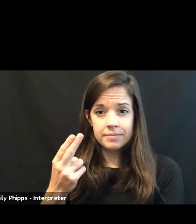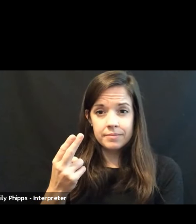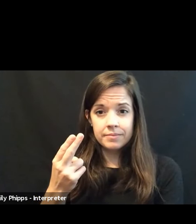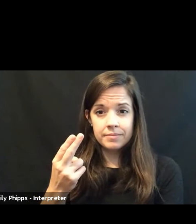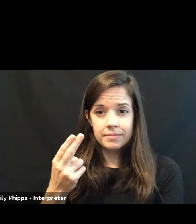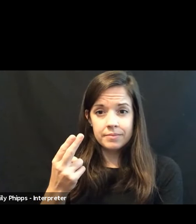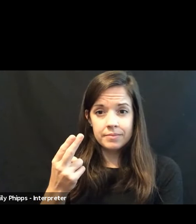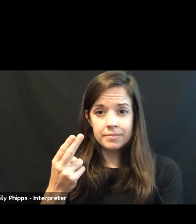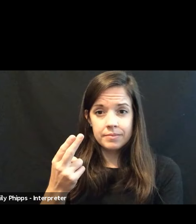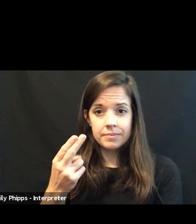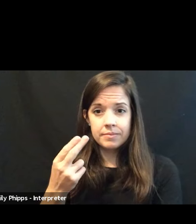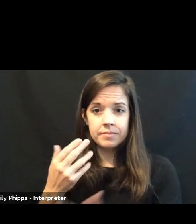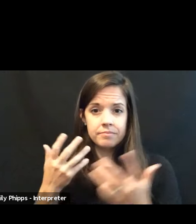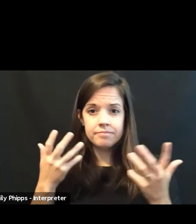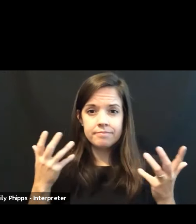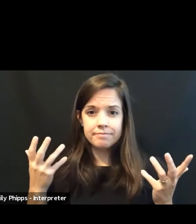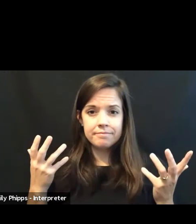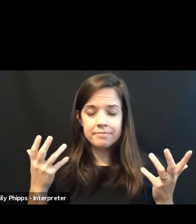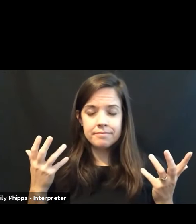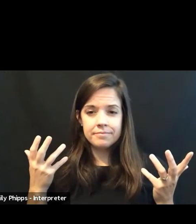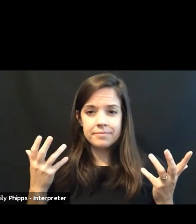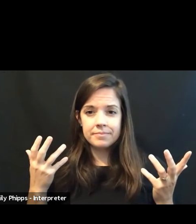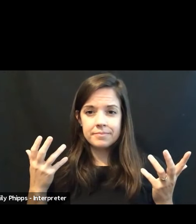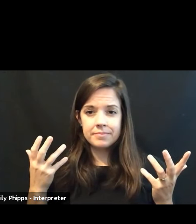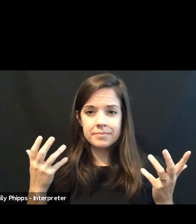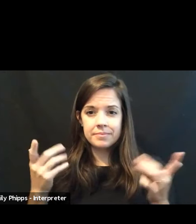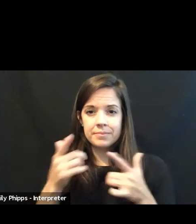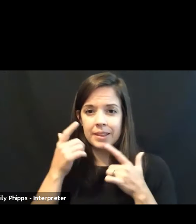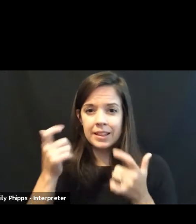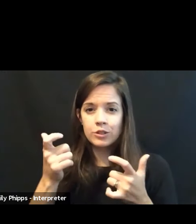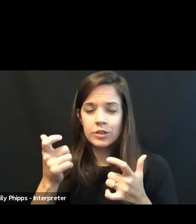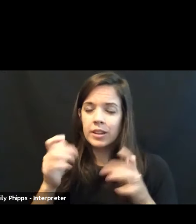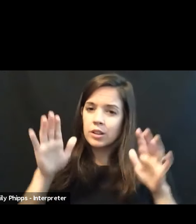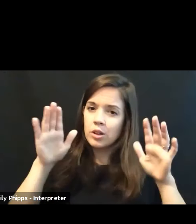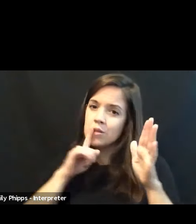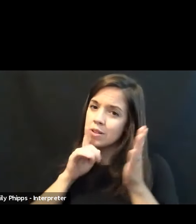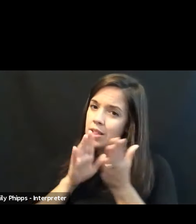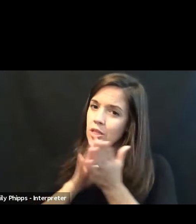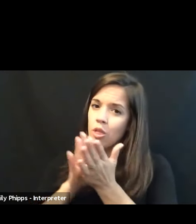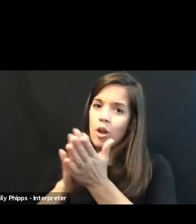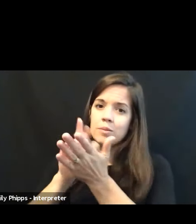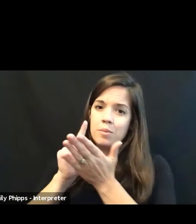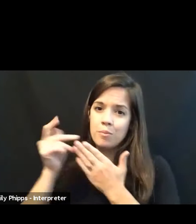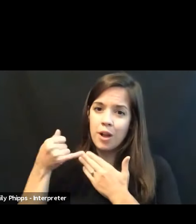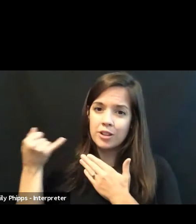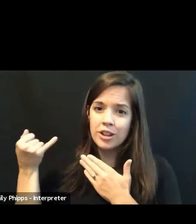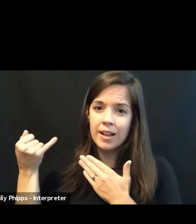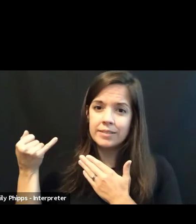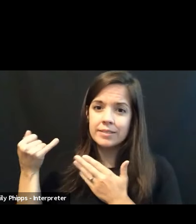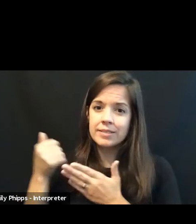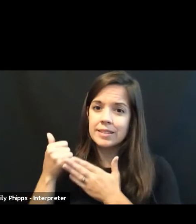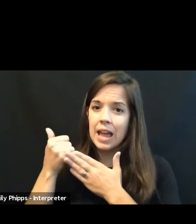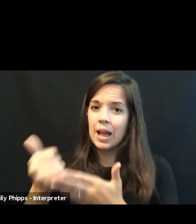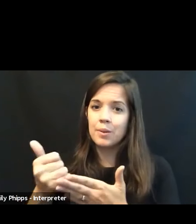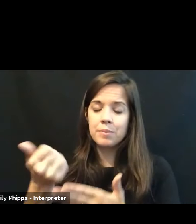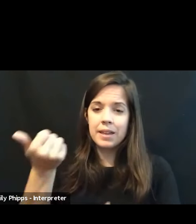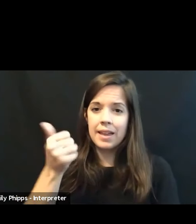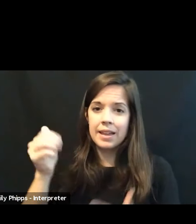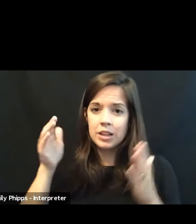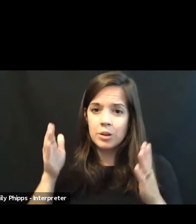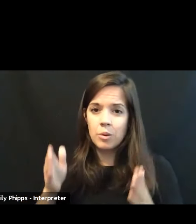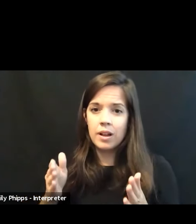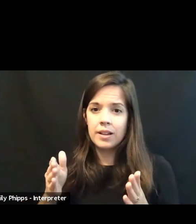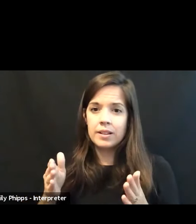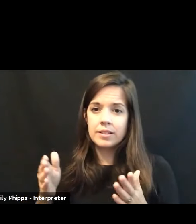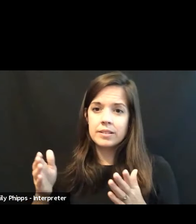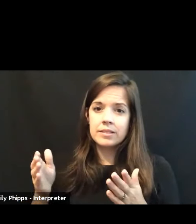Now, there's, I mean, it's a laudable project to help anyone bring